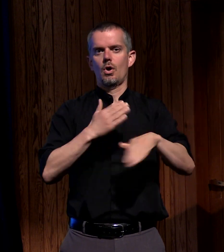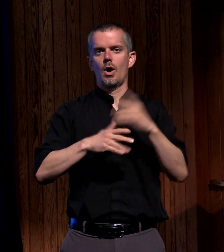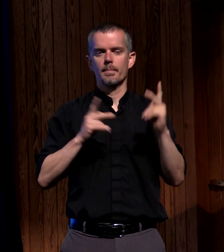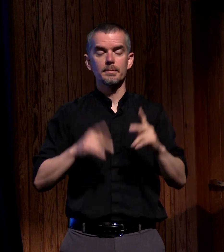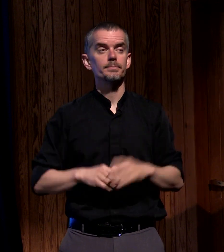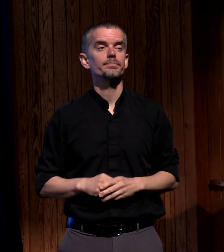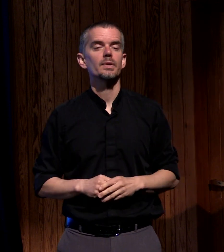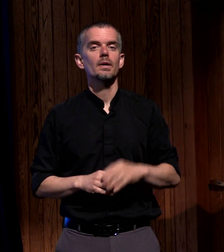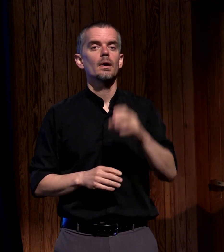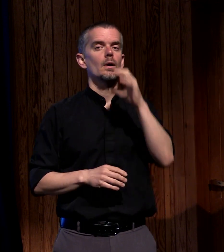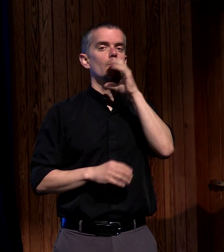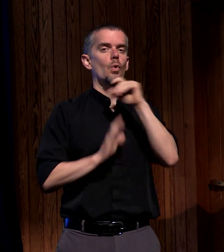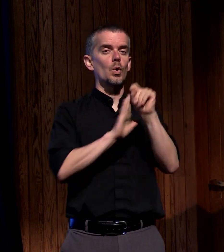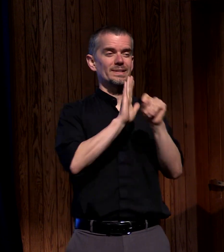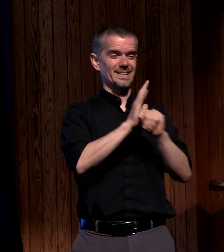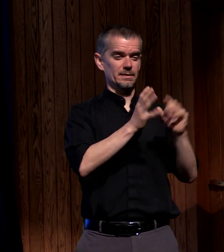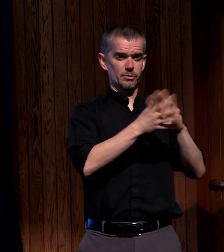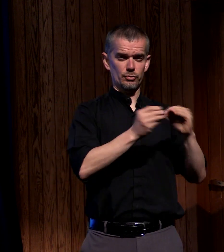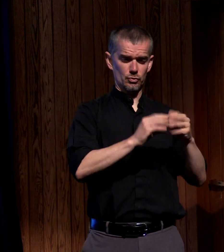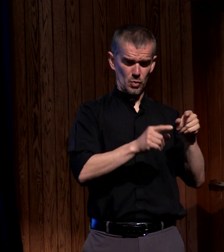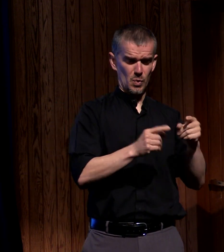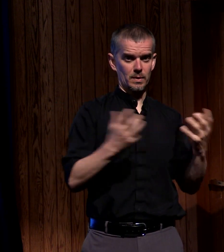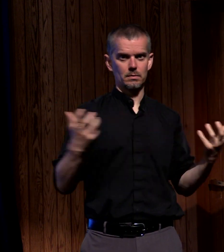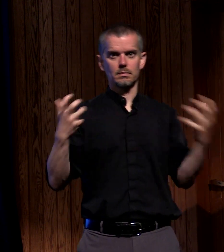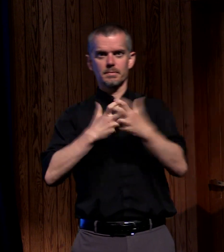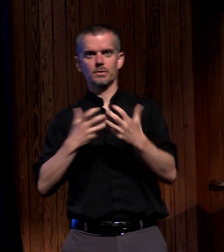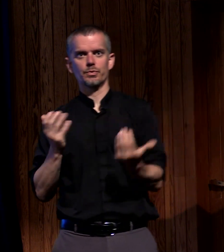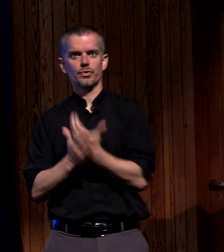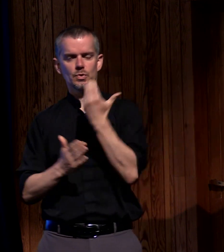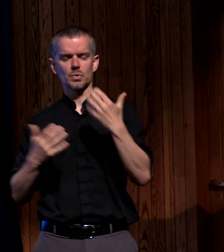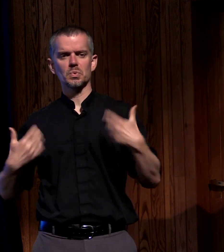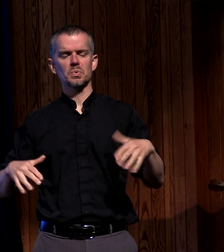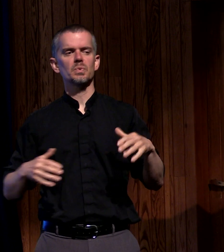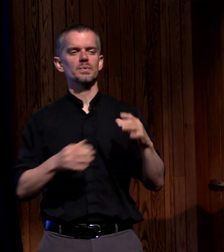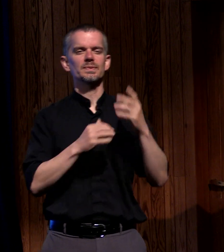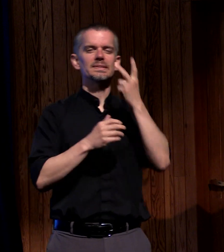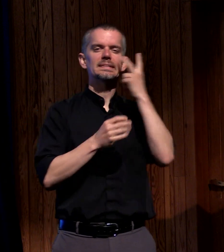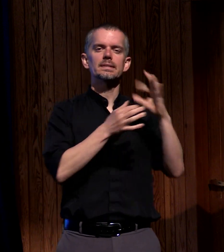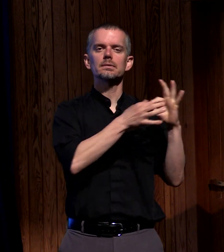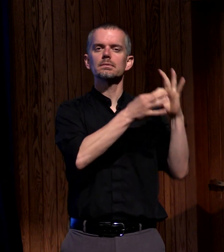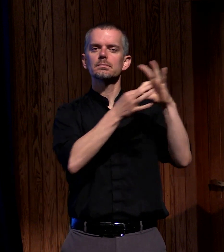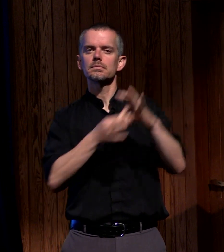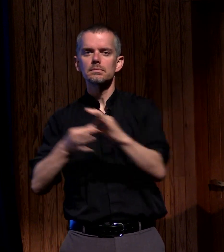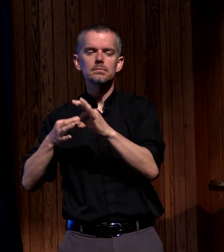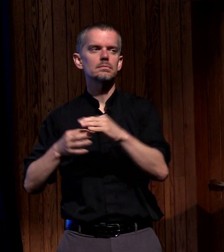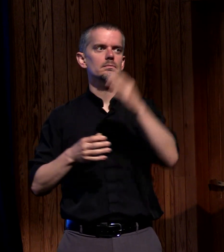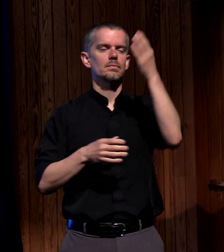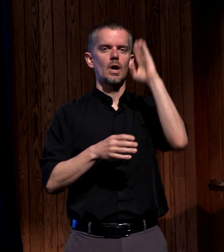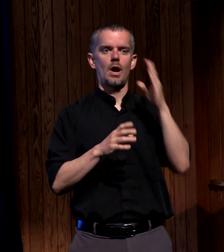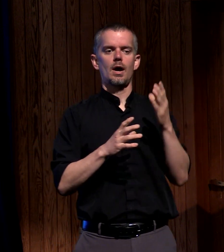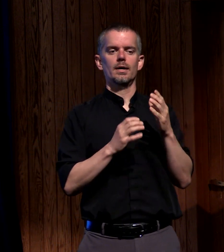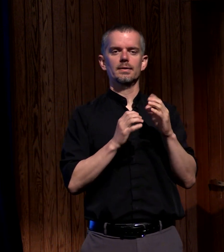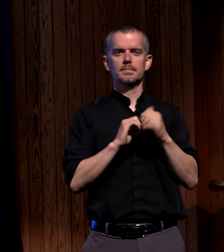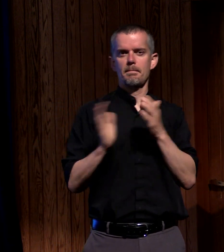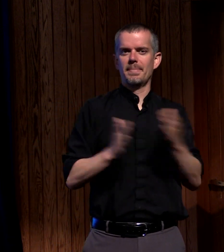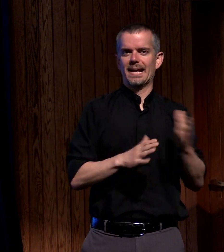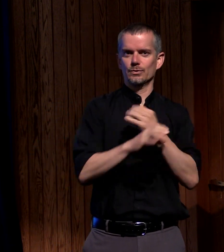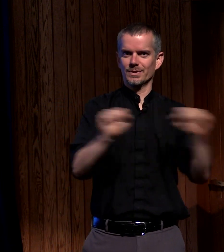Old Testament is molded with the new here we see this continuity of God's redemptive plan for creation